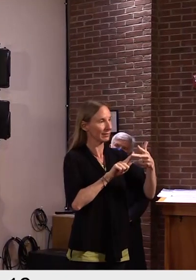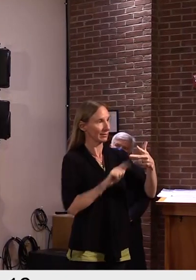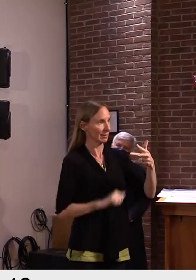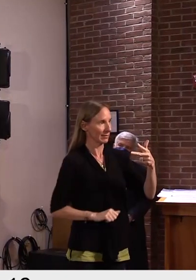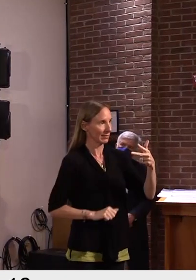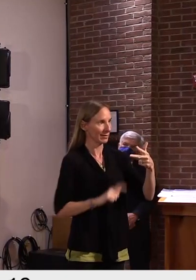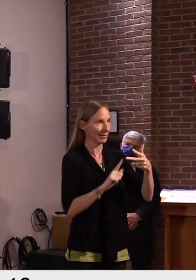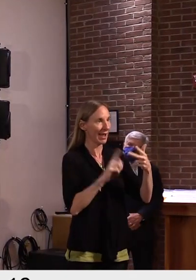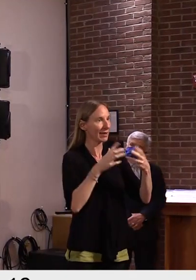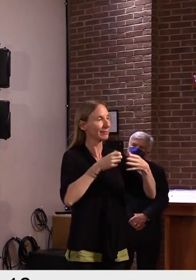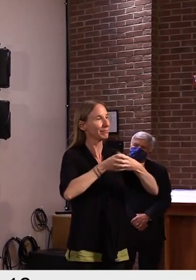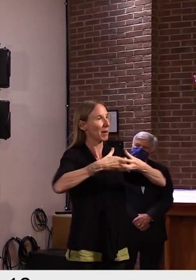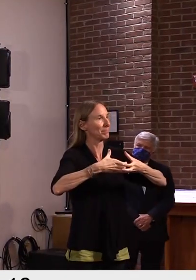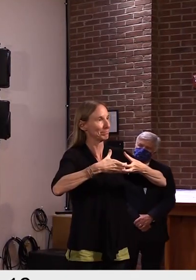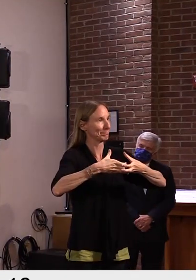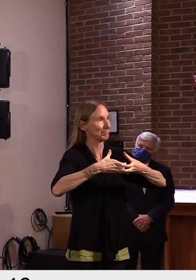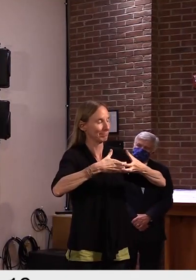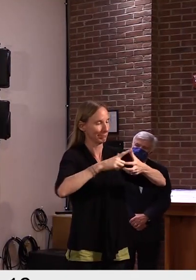about outbreaks.